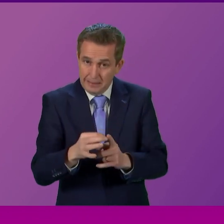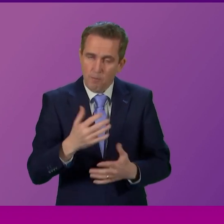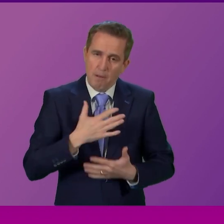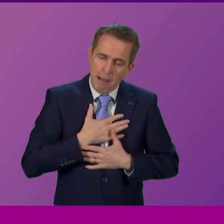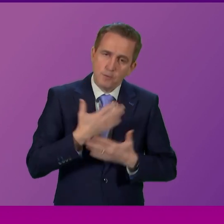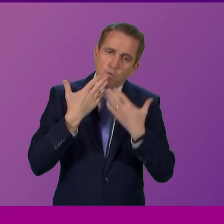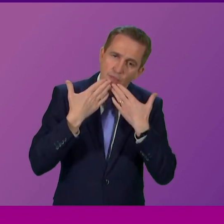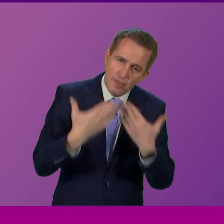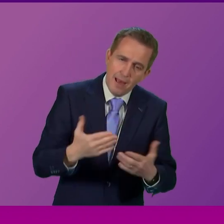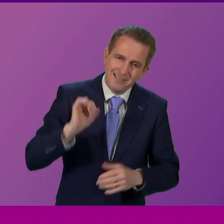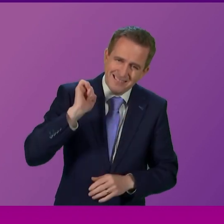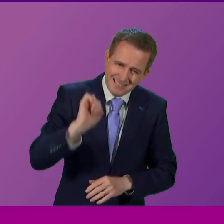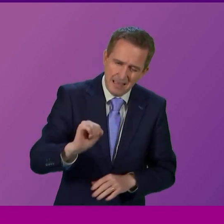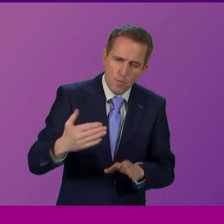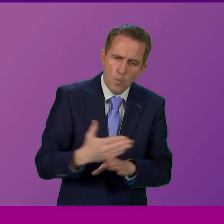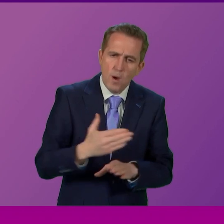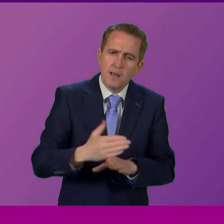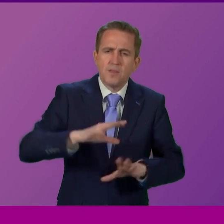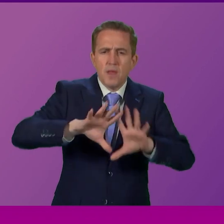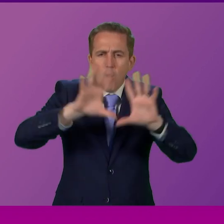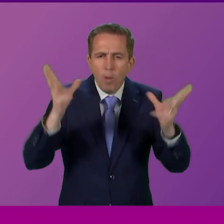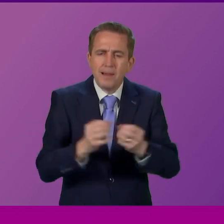work they do and the holistic care that they provide